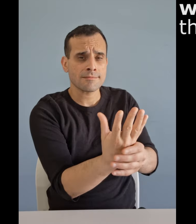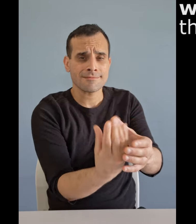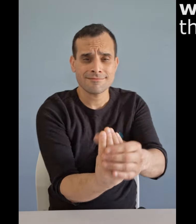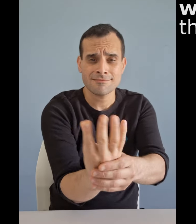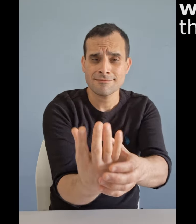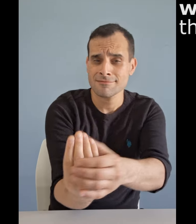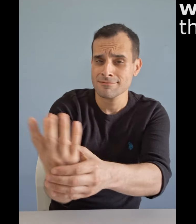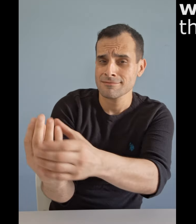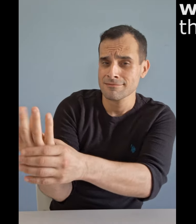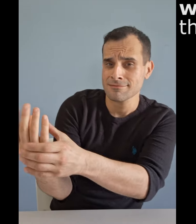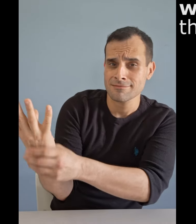There are many plants.